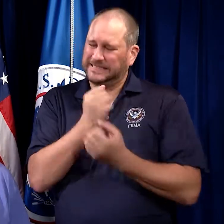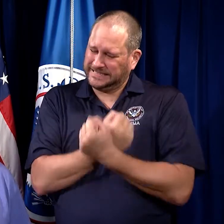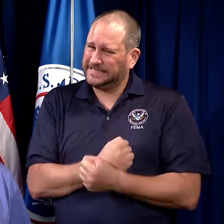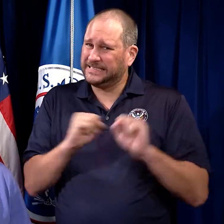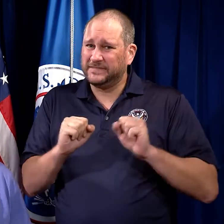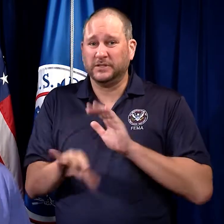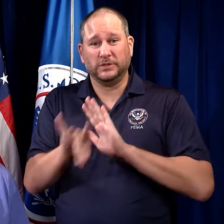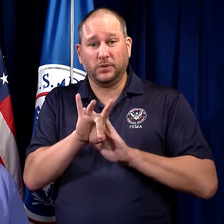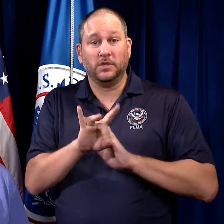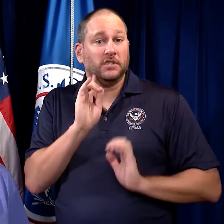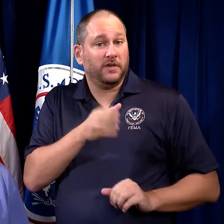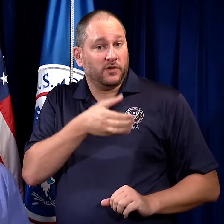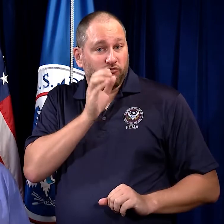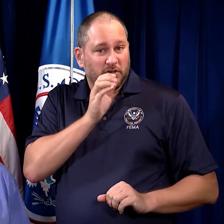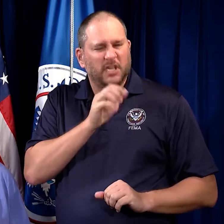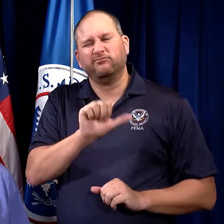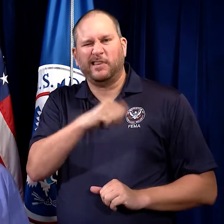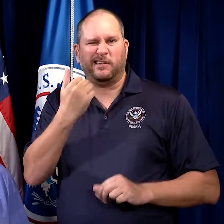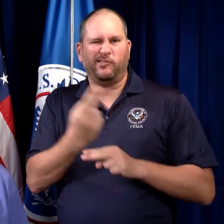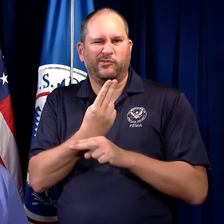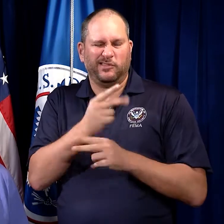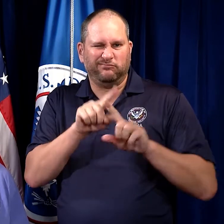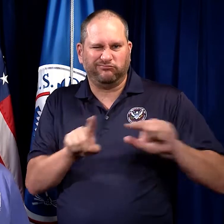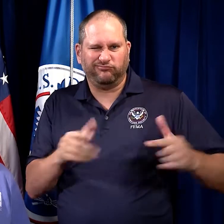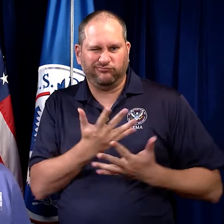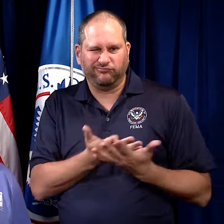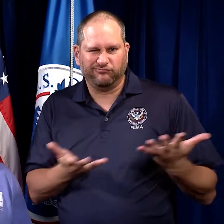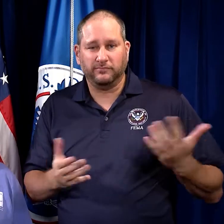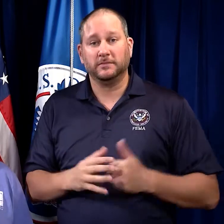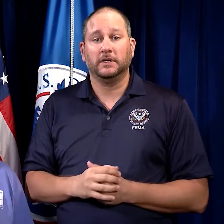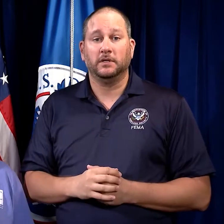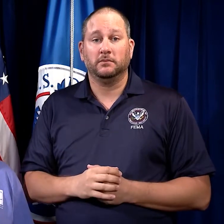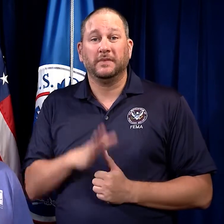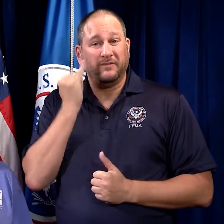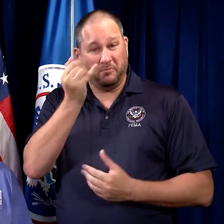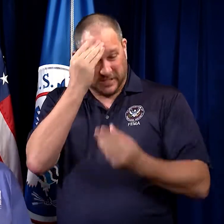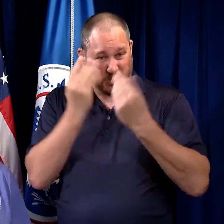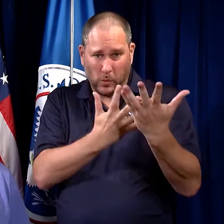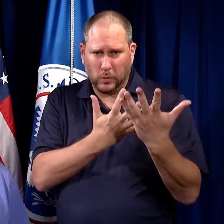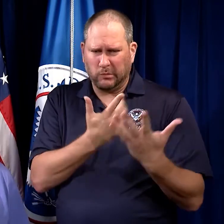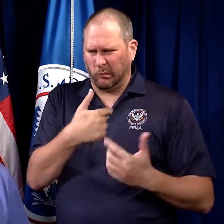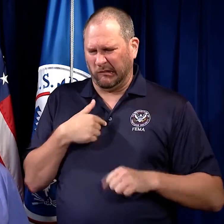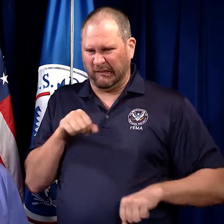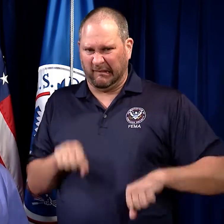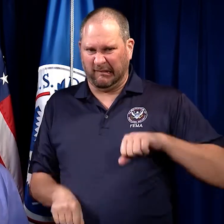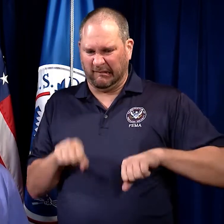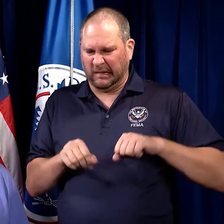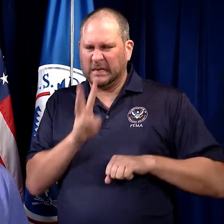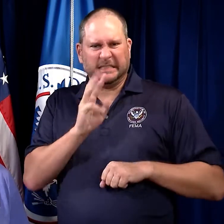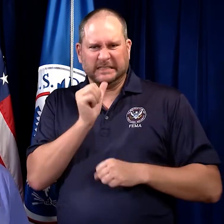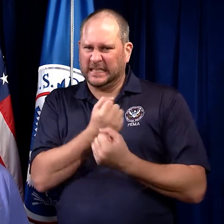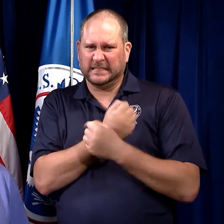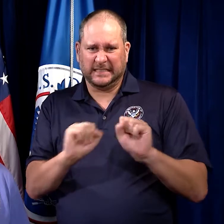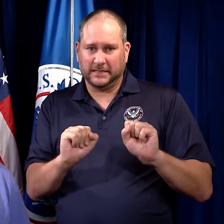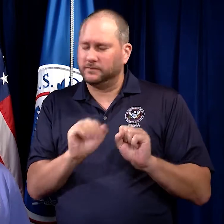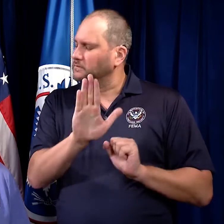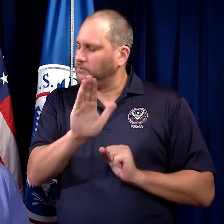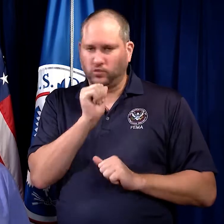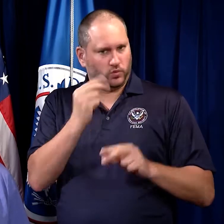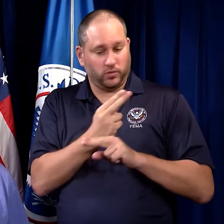be the safest choice for drinking and all other uses. If you've been told or think your water is not safe, do not